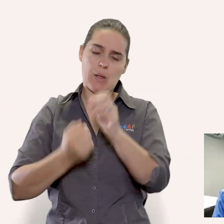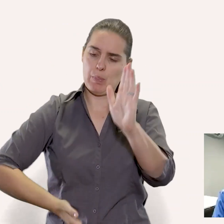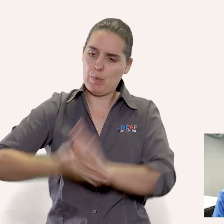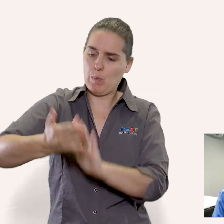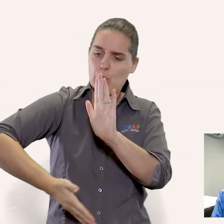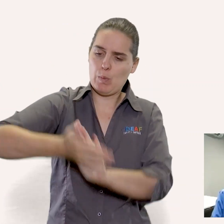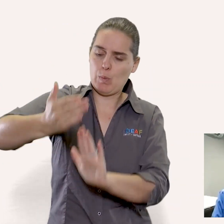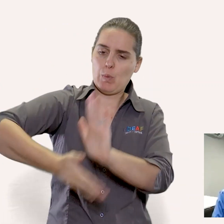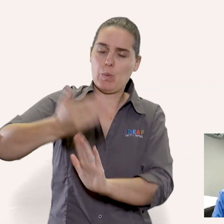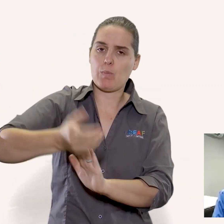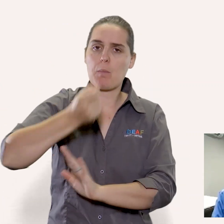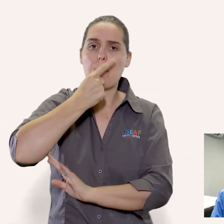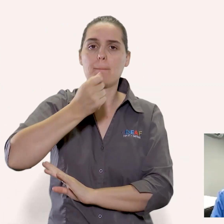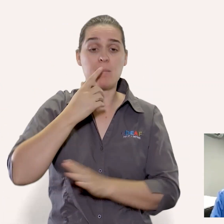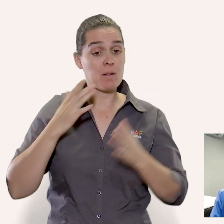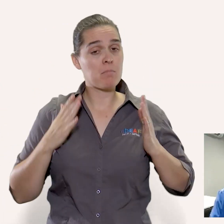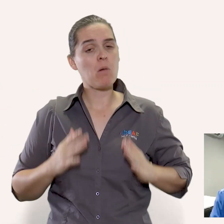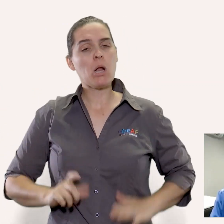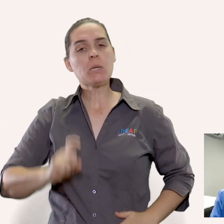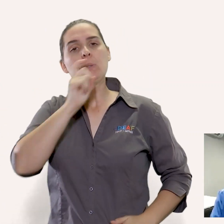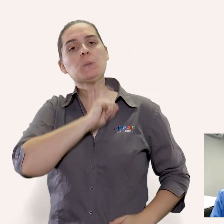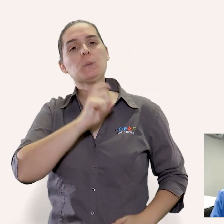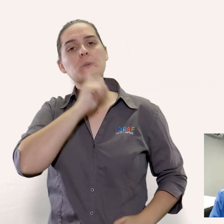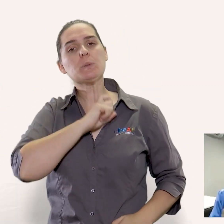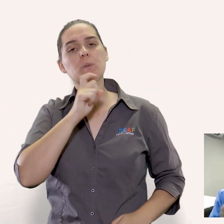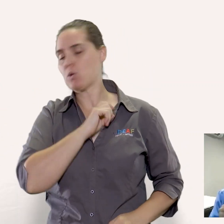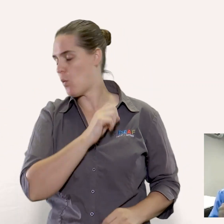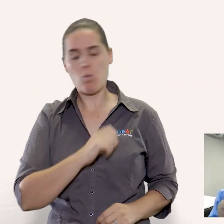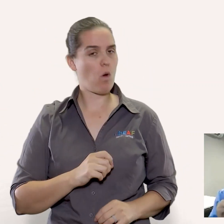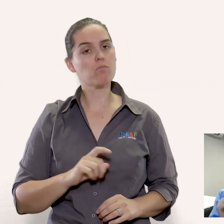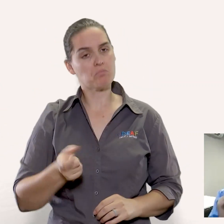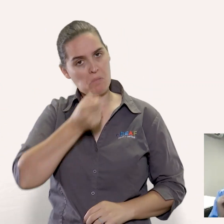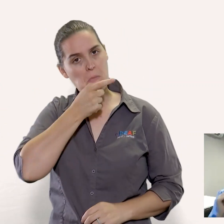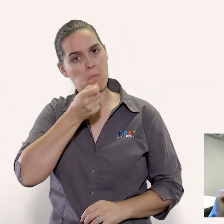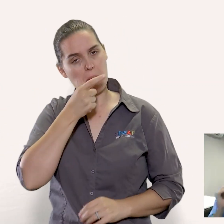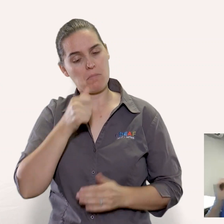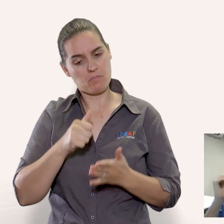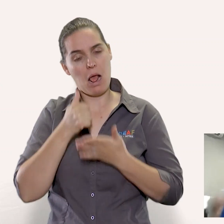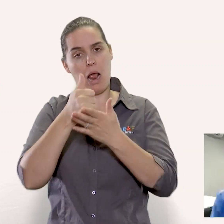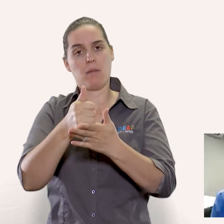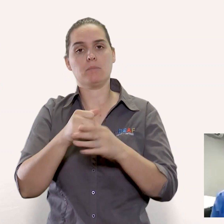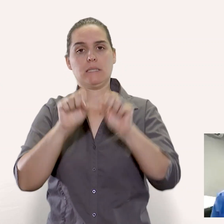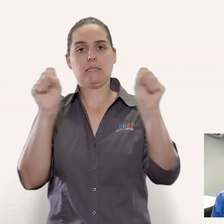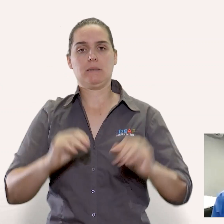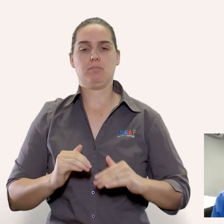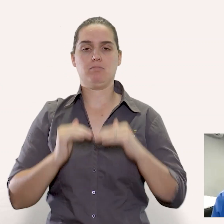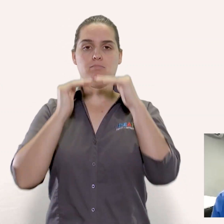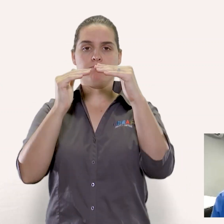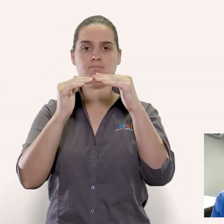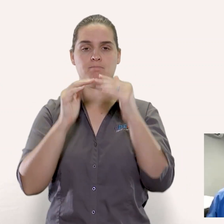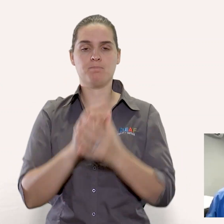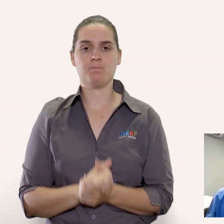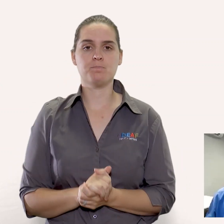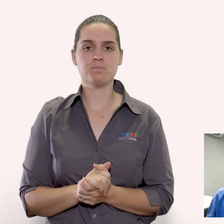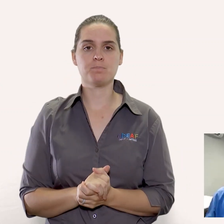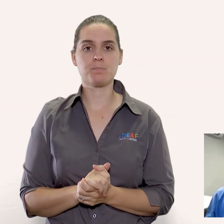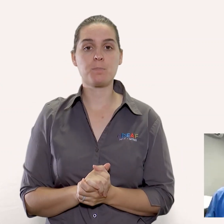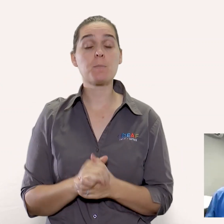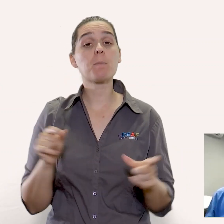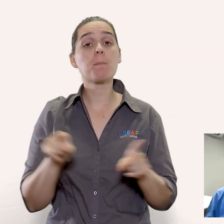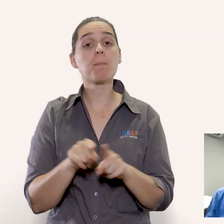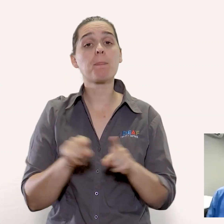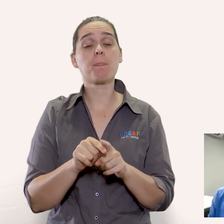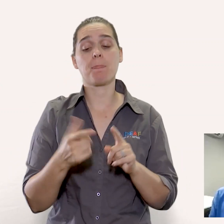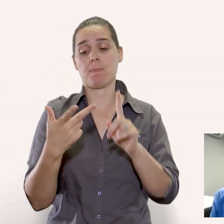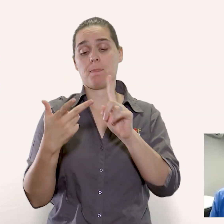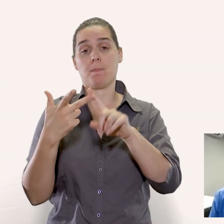going to get used to it it's not going to become toxic and it's a wonderful product just to push your immune system to another level i would